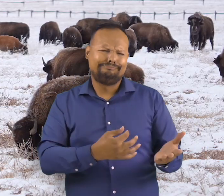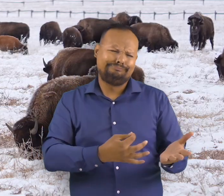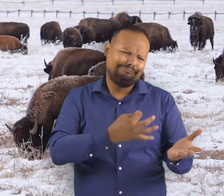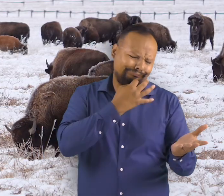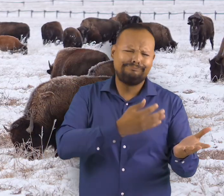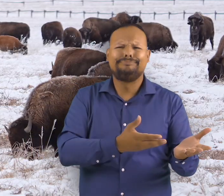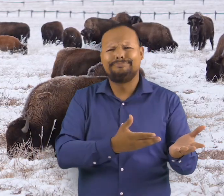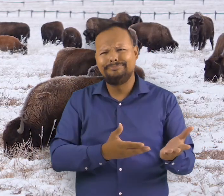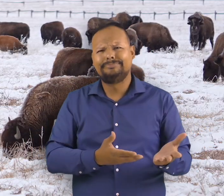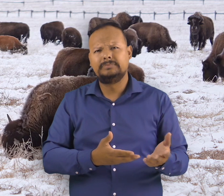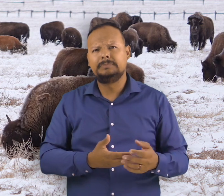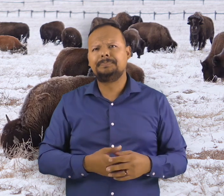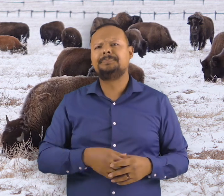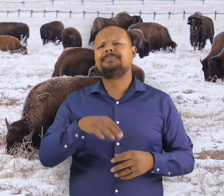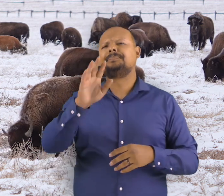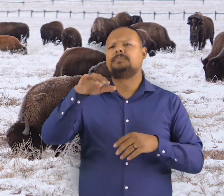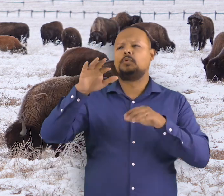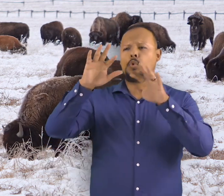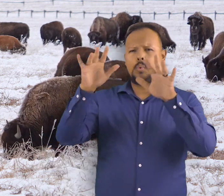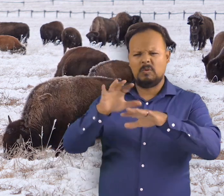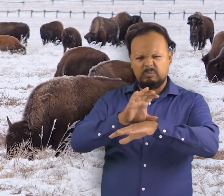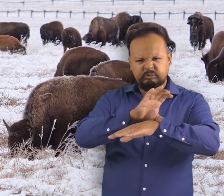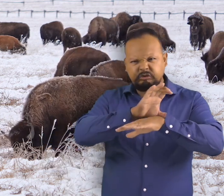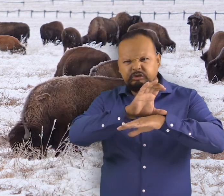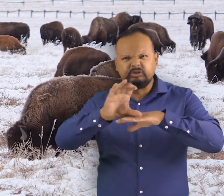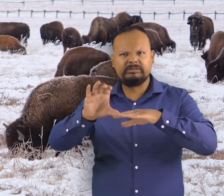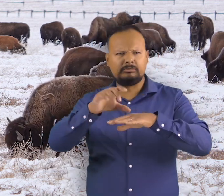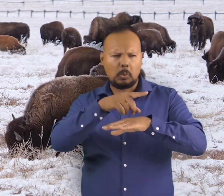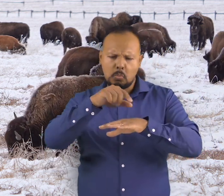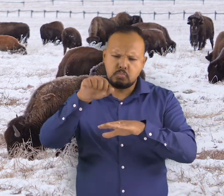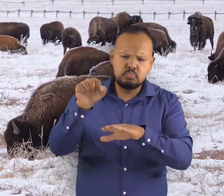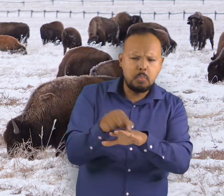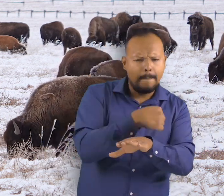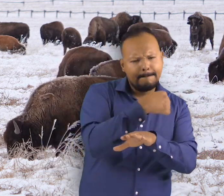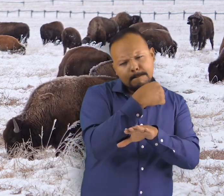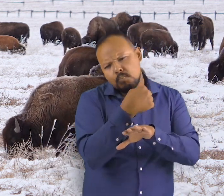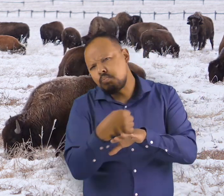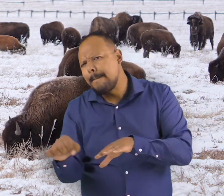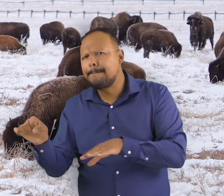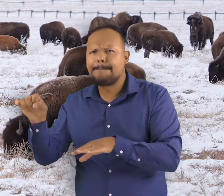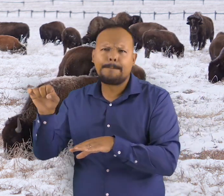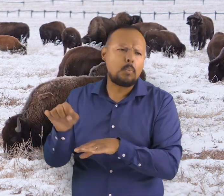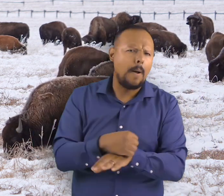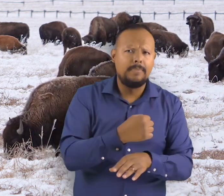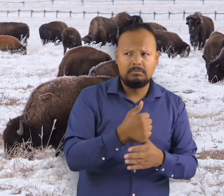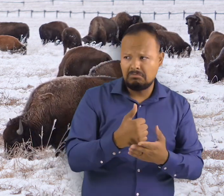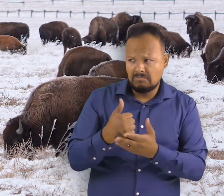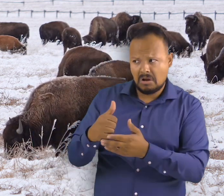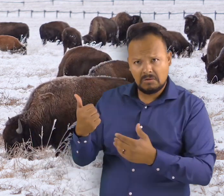bison clearing snow in the winter help other animals where did you find the information